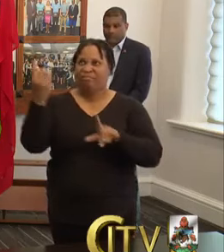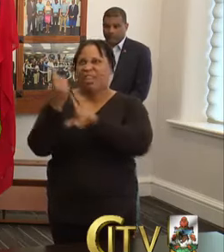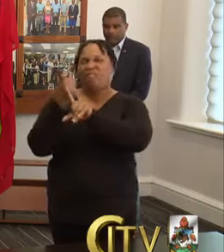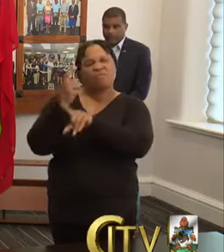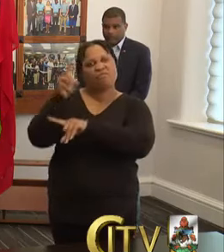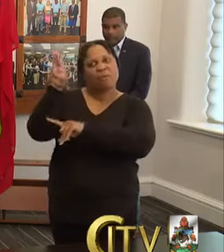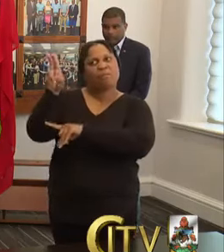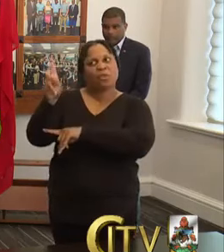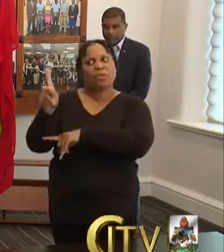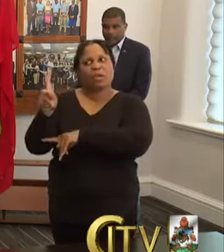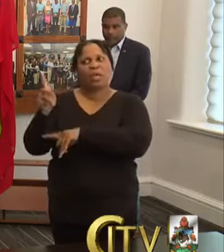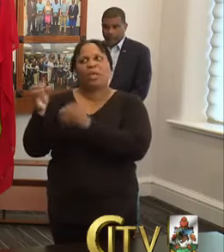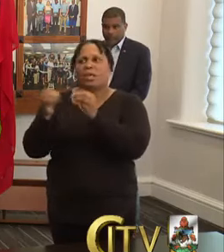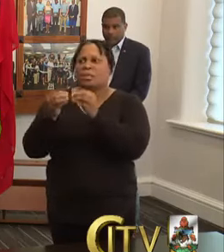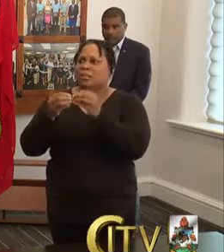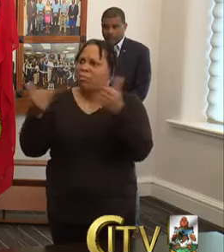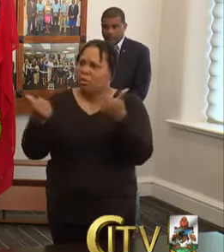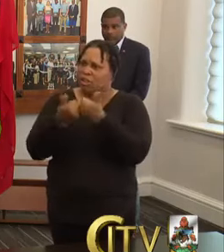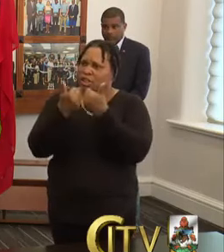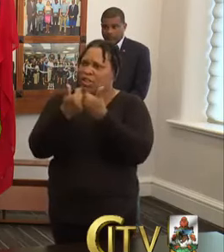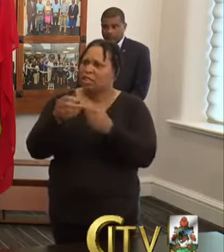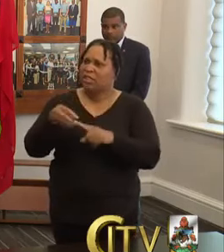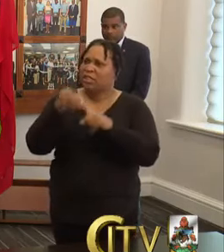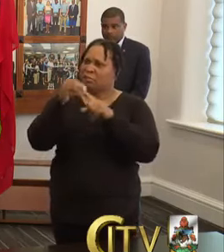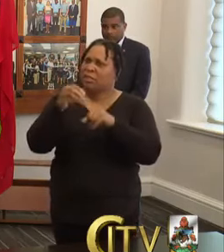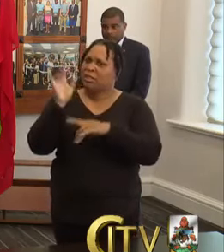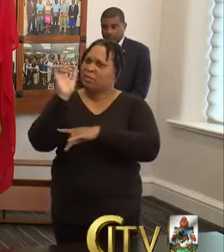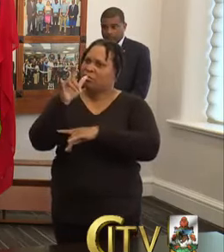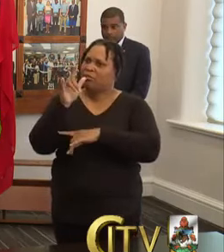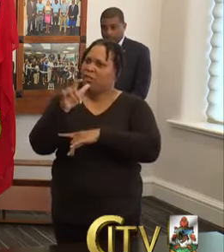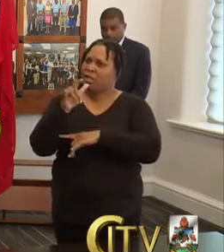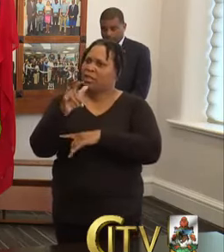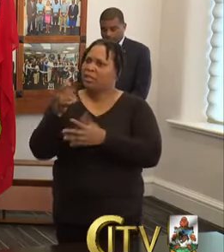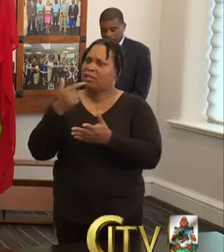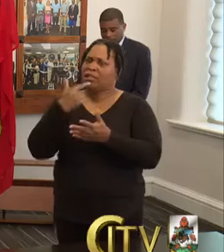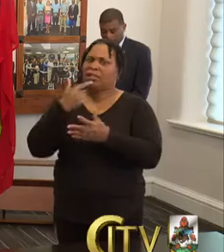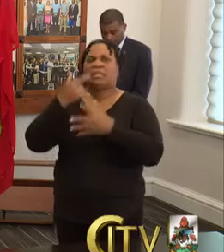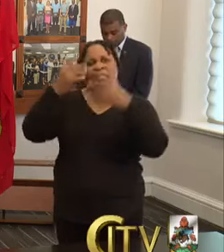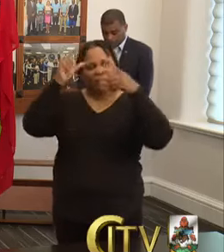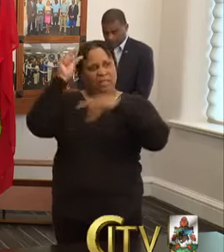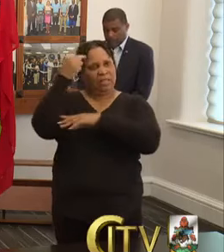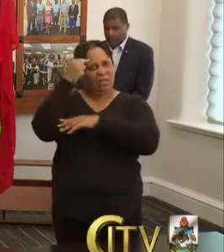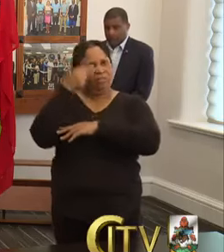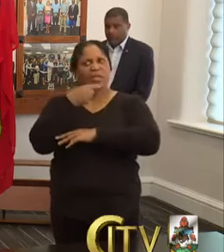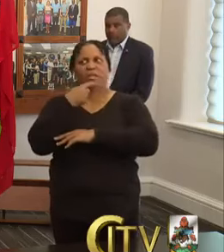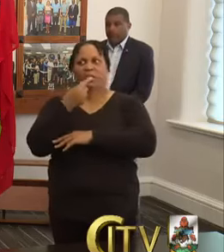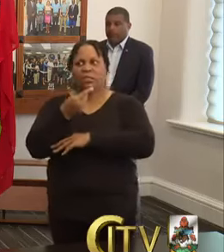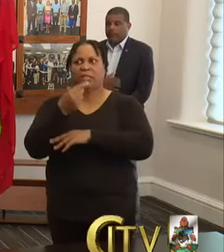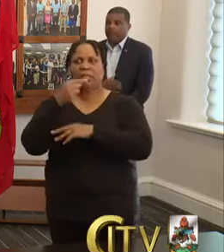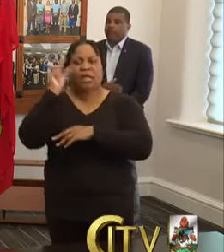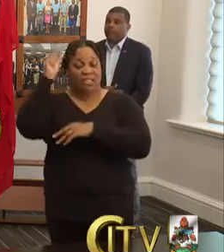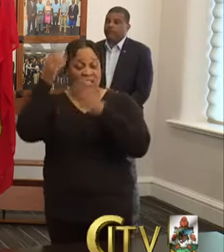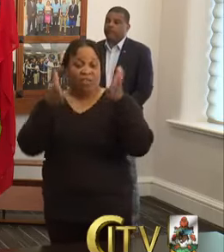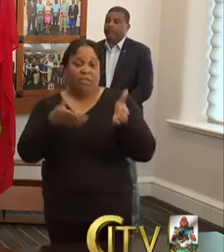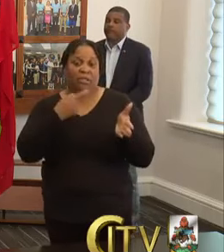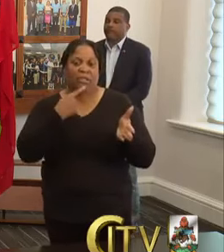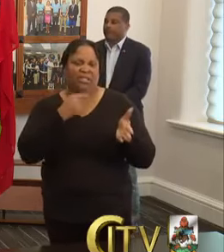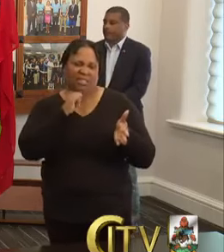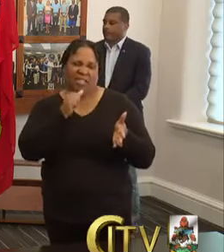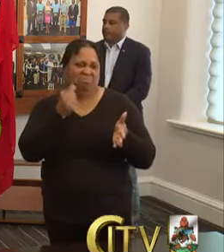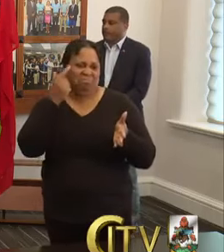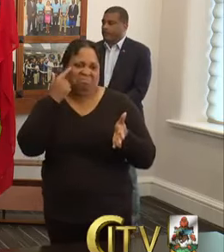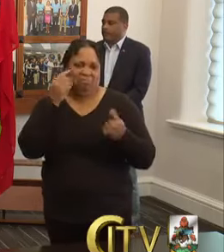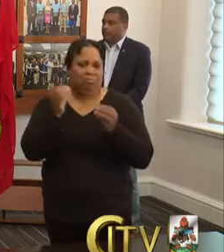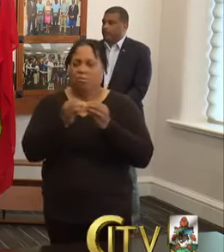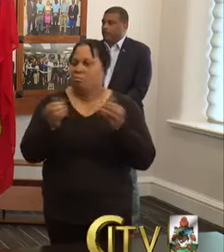bringing more challenges, just especially the flight, see, his accuracy, just to clear it. I don't like it's coming in. I don't think it's going to bring more challenges